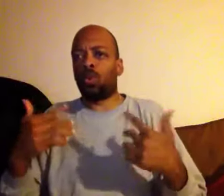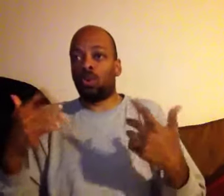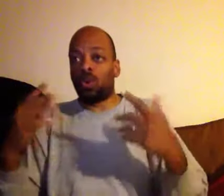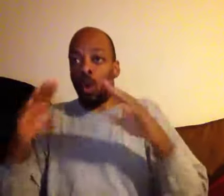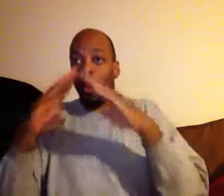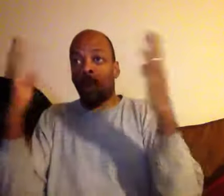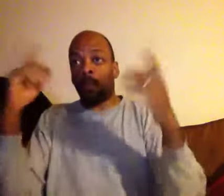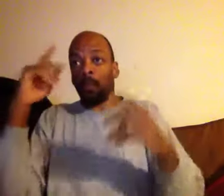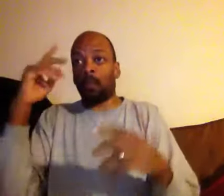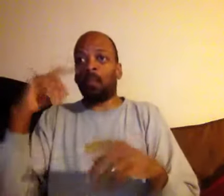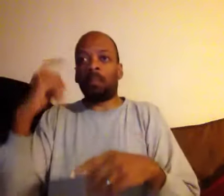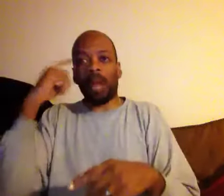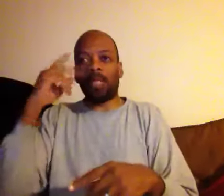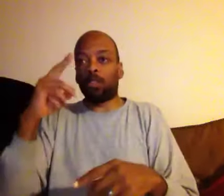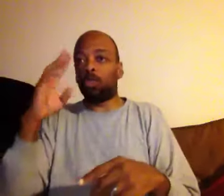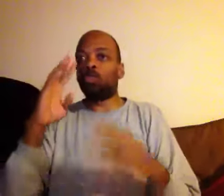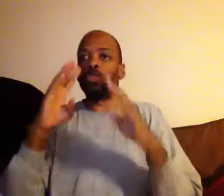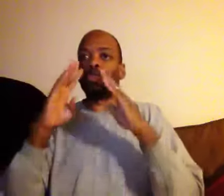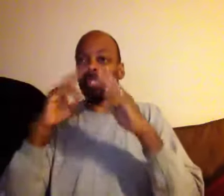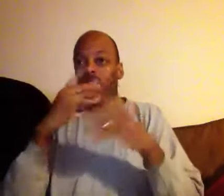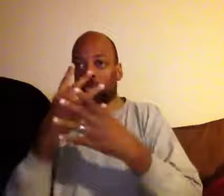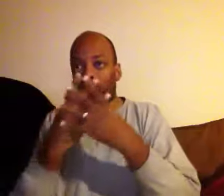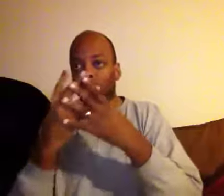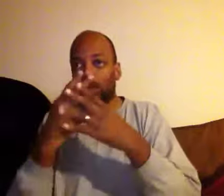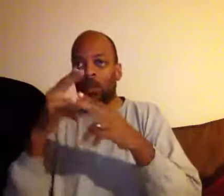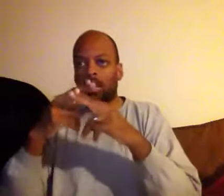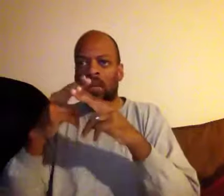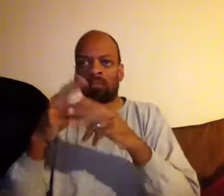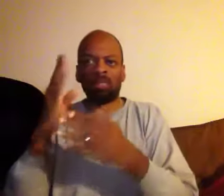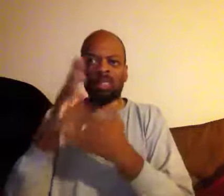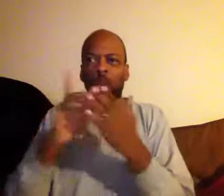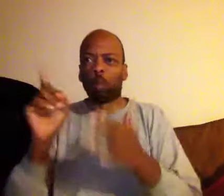how does it feel hey go over here for you